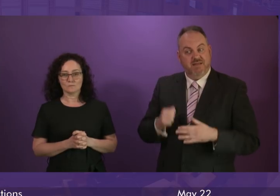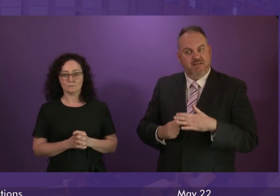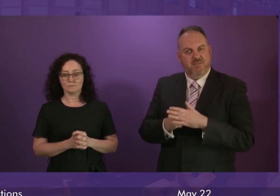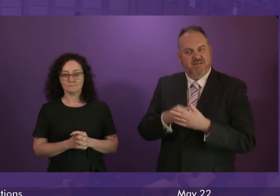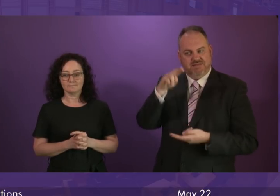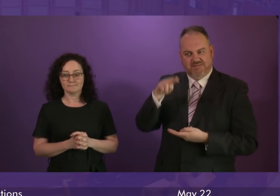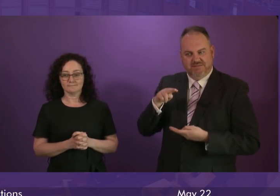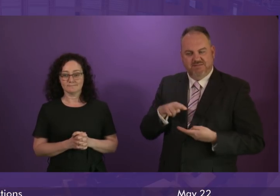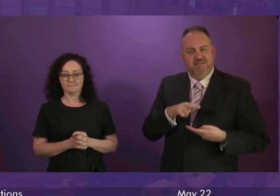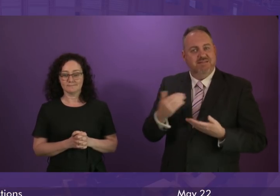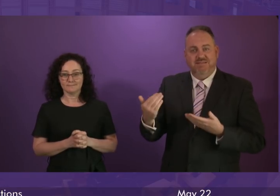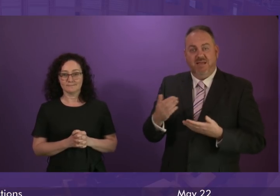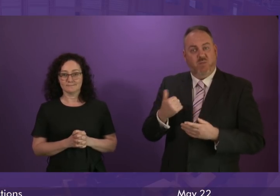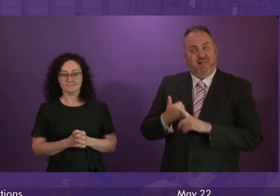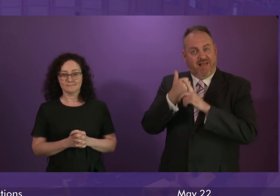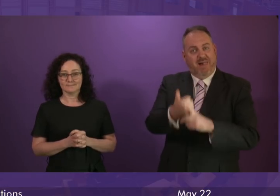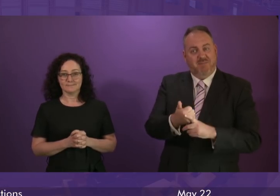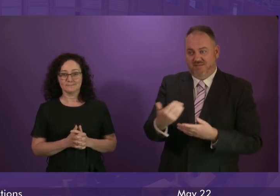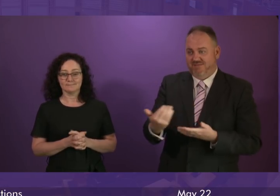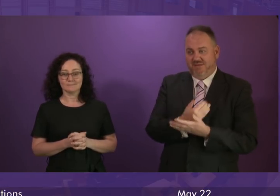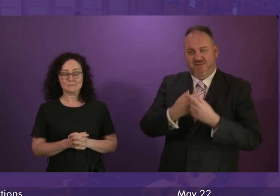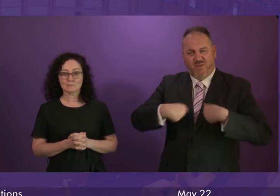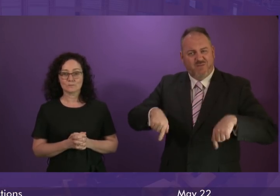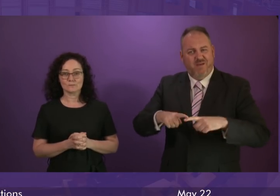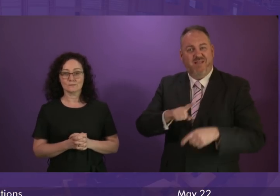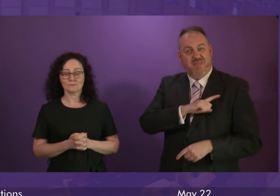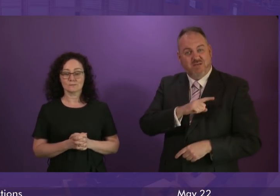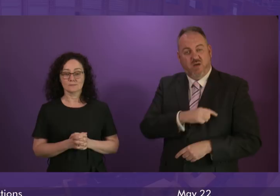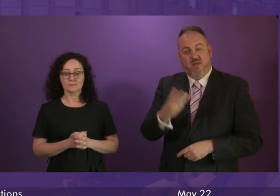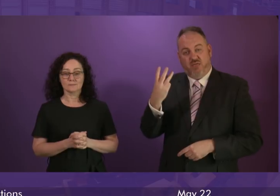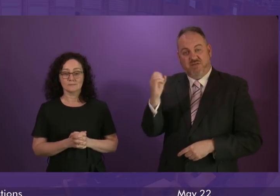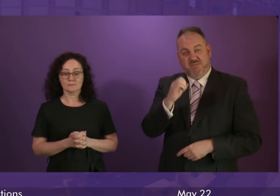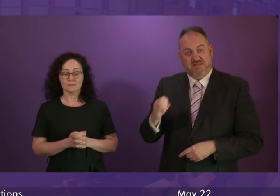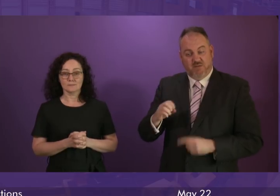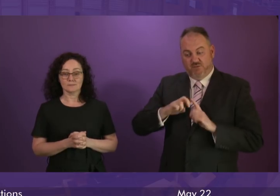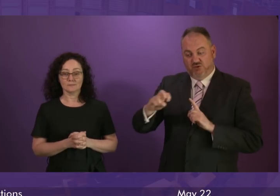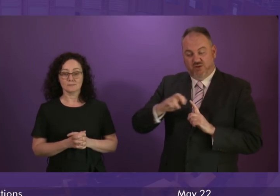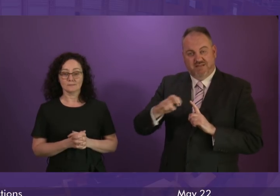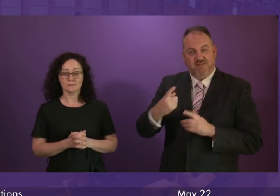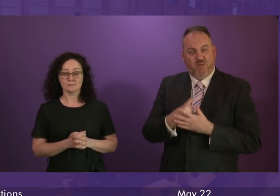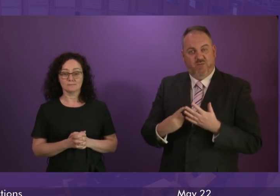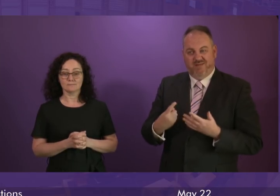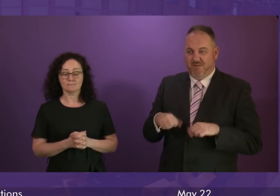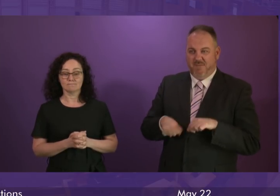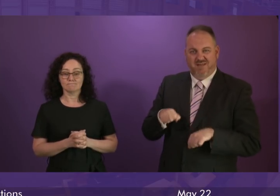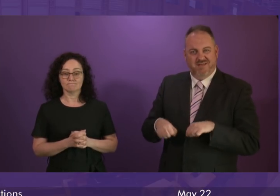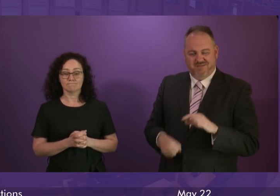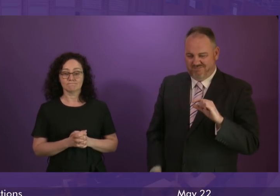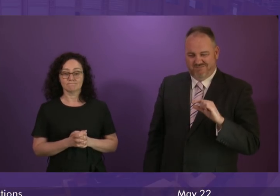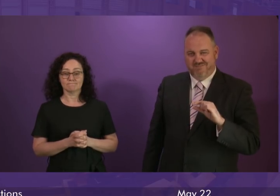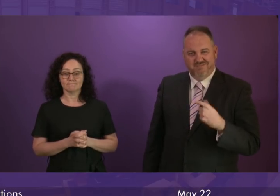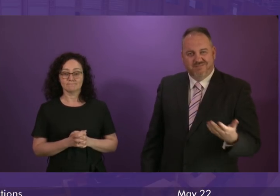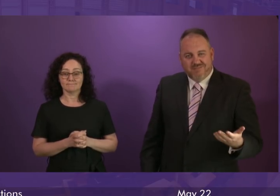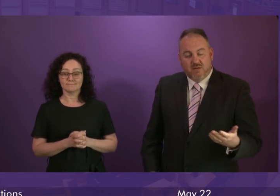safer for everyone. They're not safe enough. That's why currently 3% of journeys in Scotland take place on a bike. Now the First